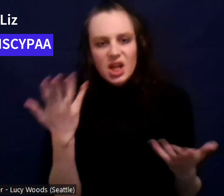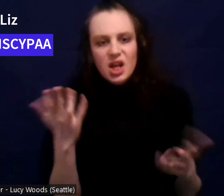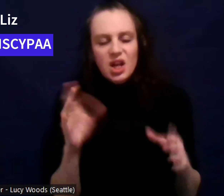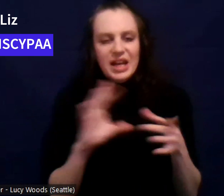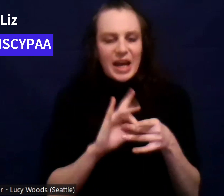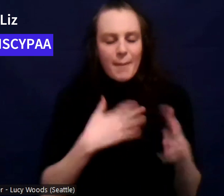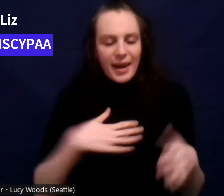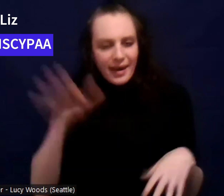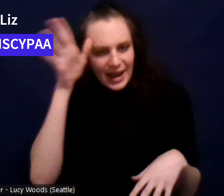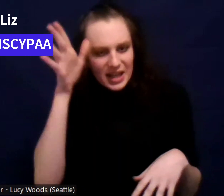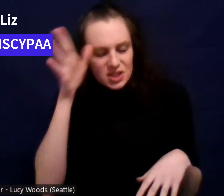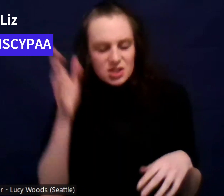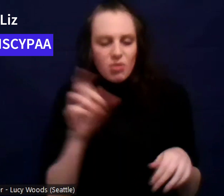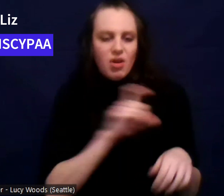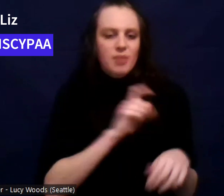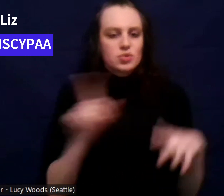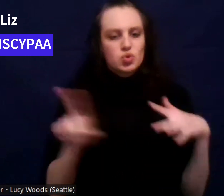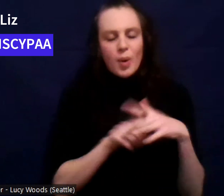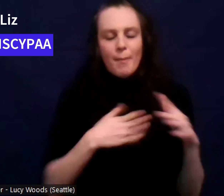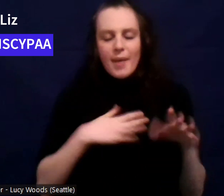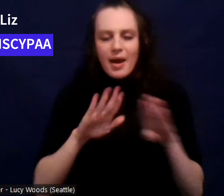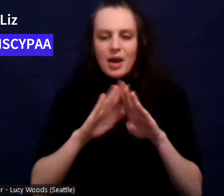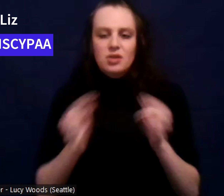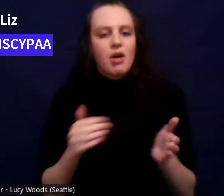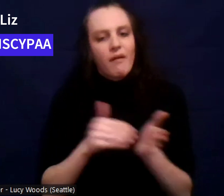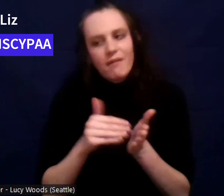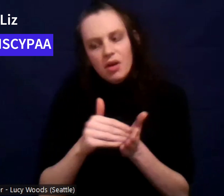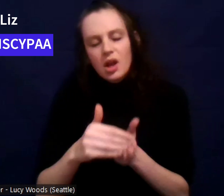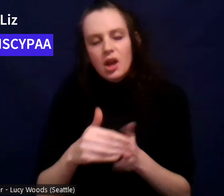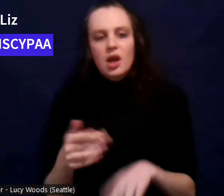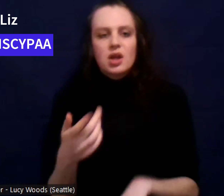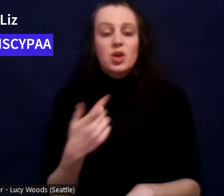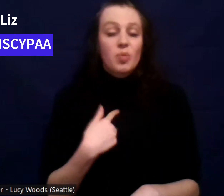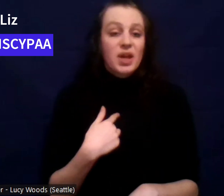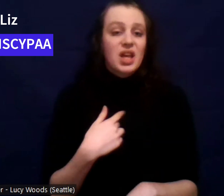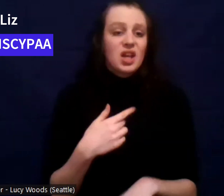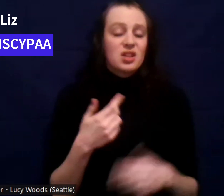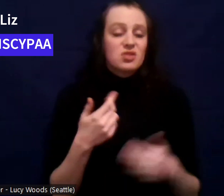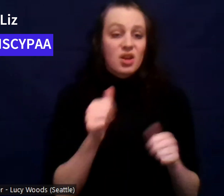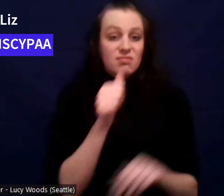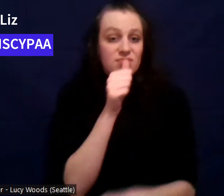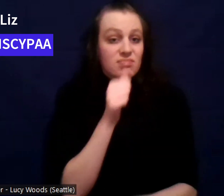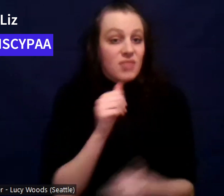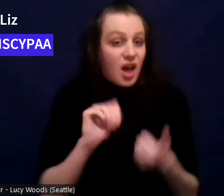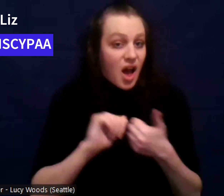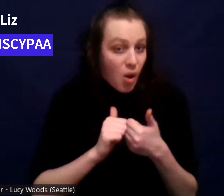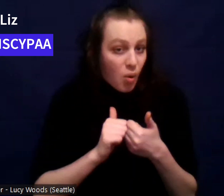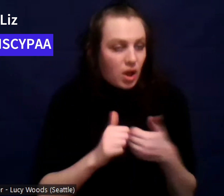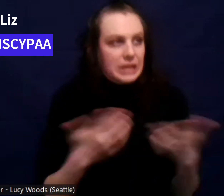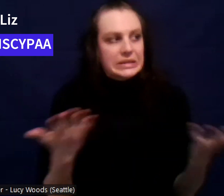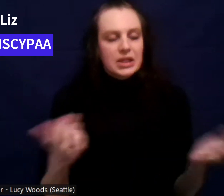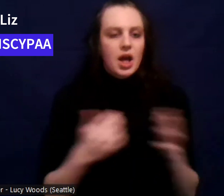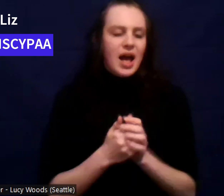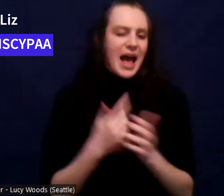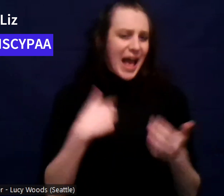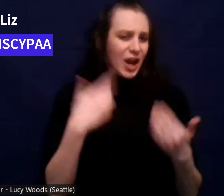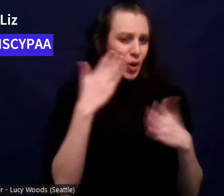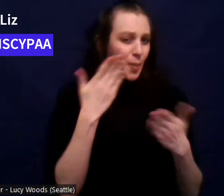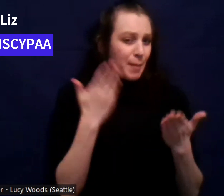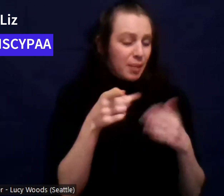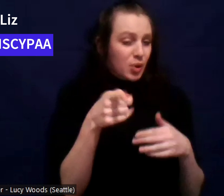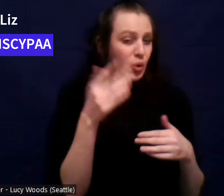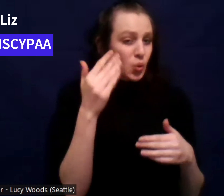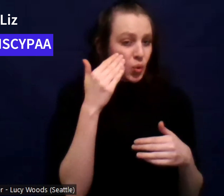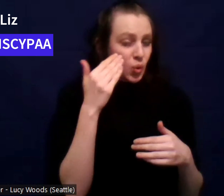And through all this, I basically coped by, I don't know if anyone's heard of like the roles